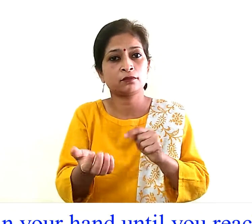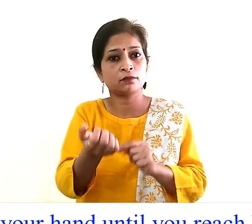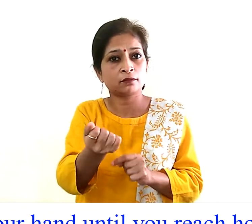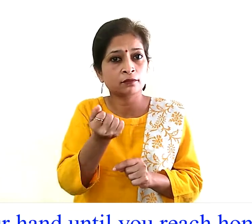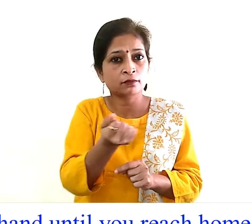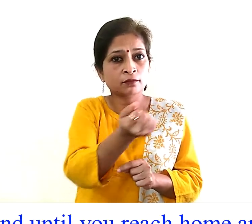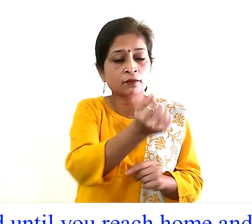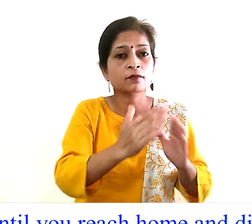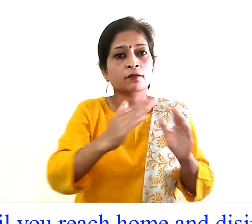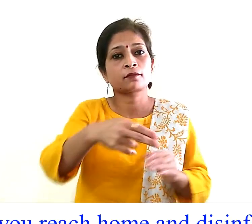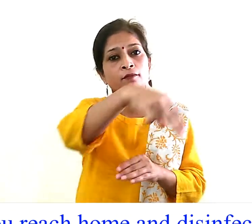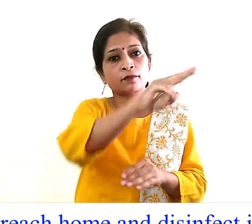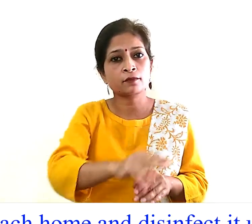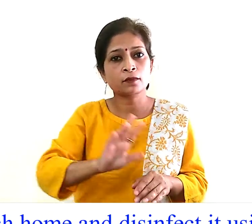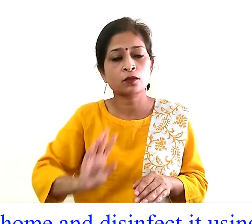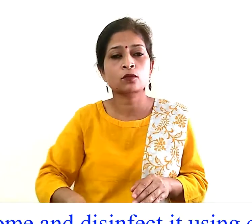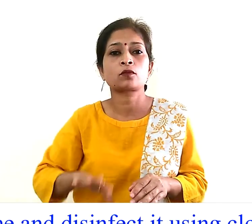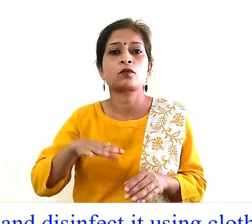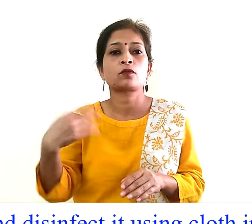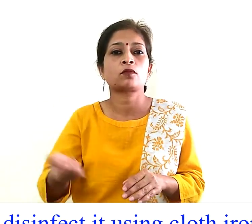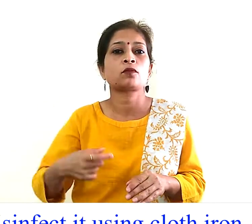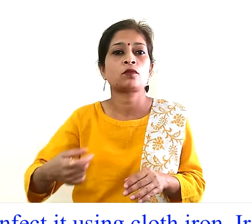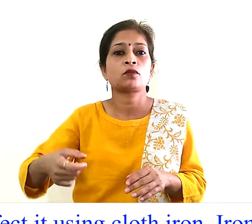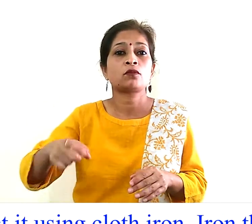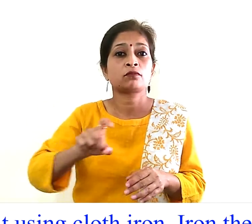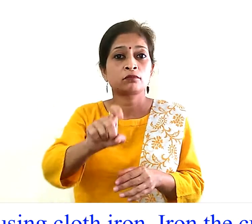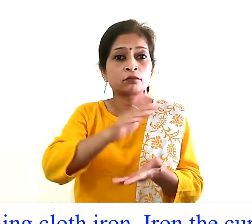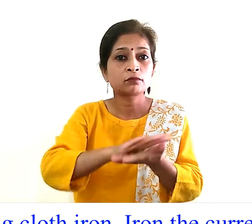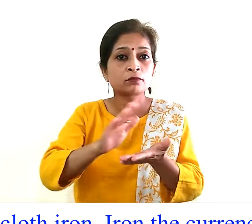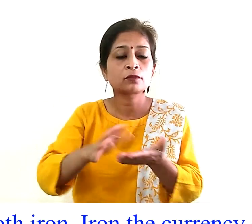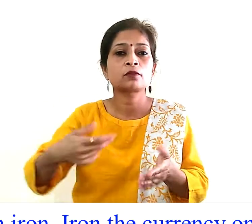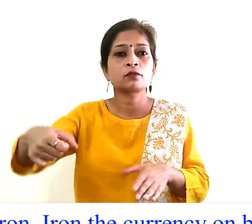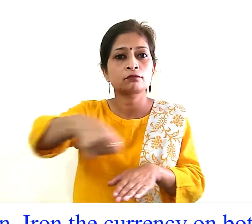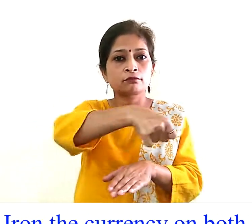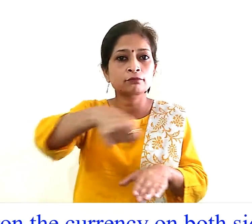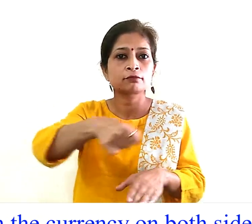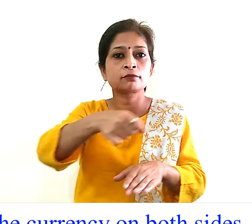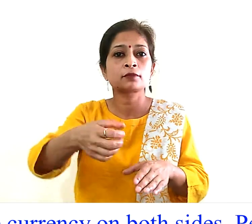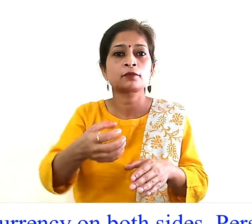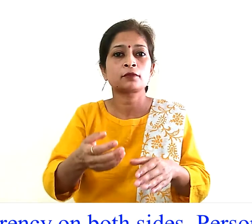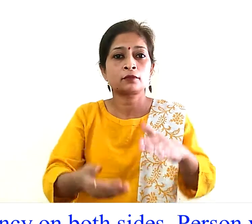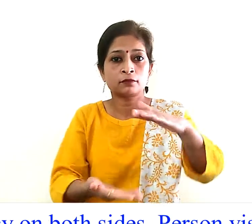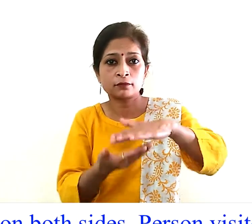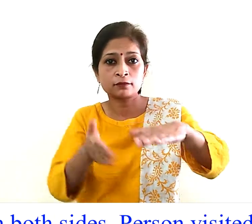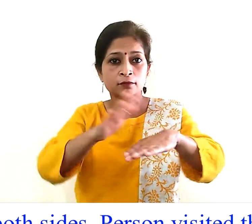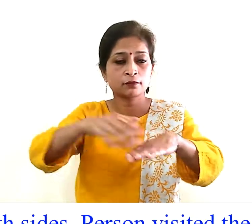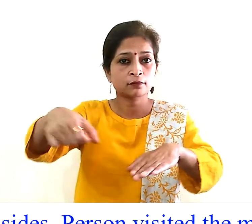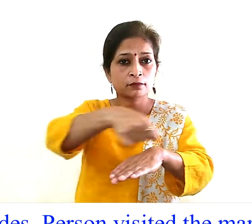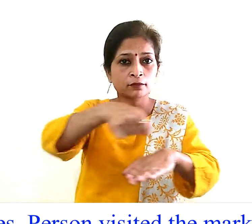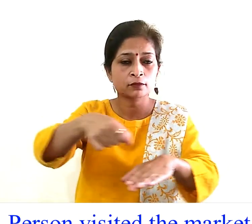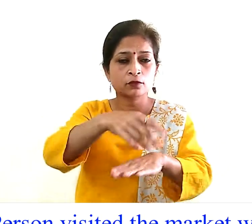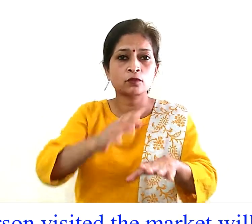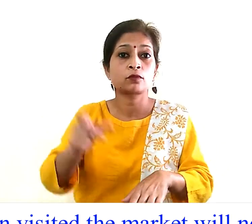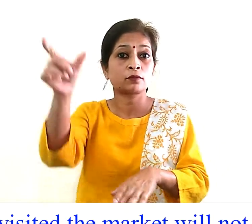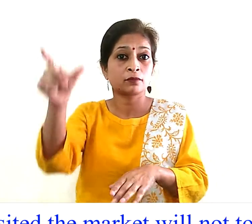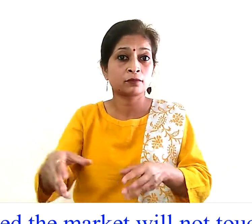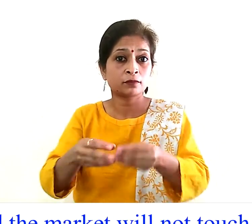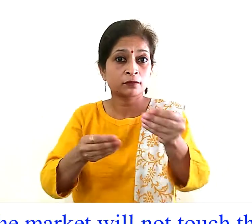until you reach home and disinfect it using cloth iron iron iron the currency on both sides person who visited the market